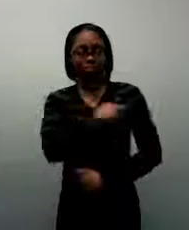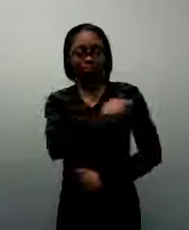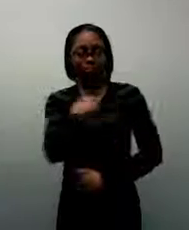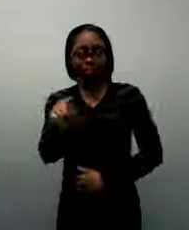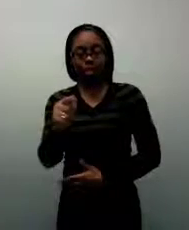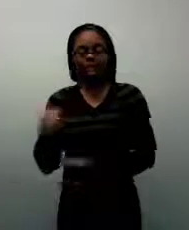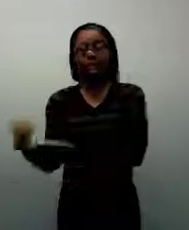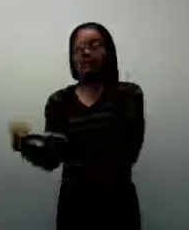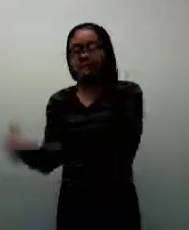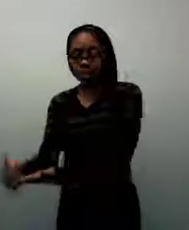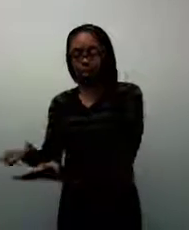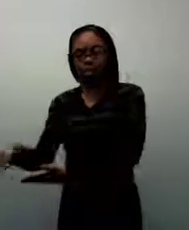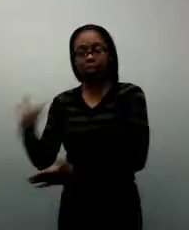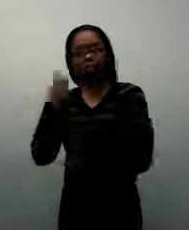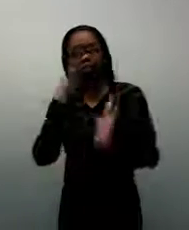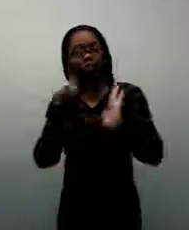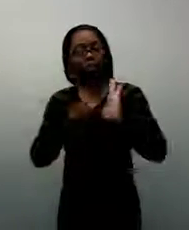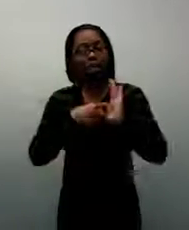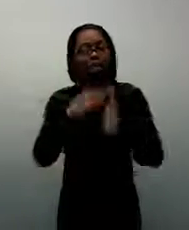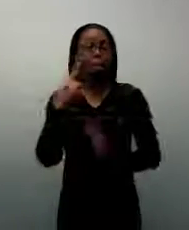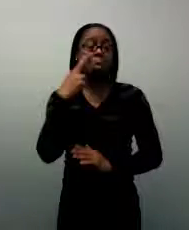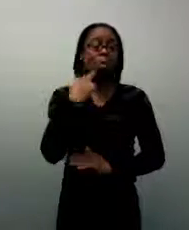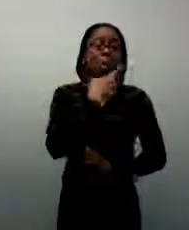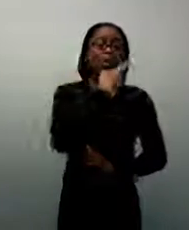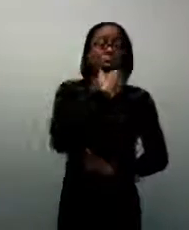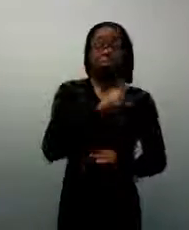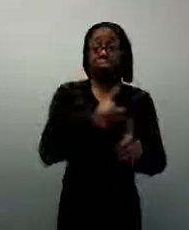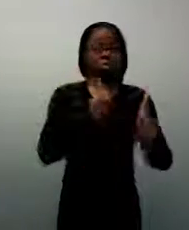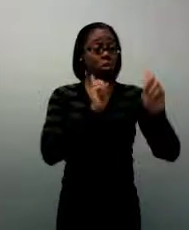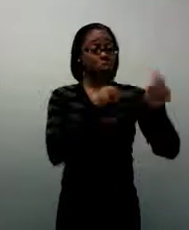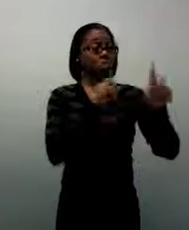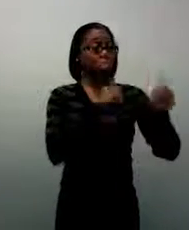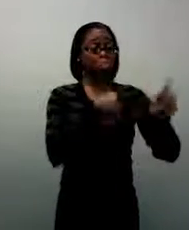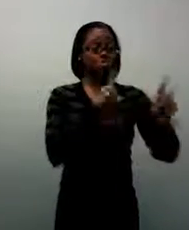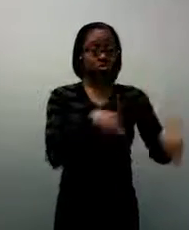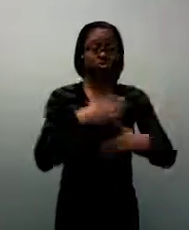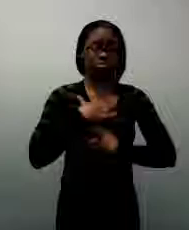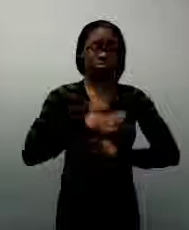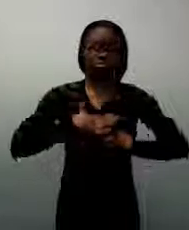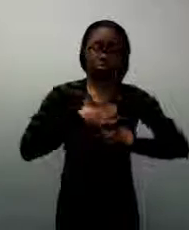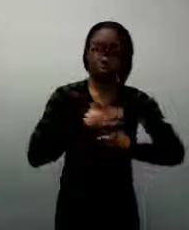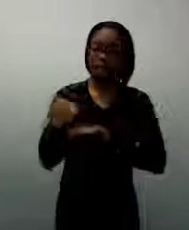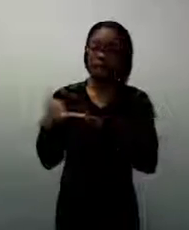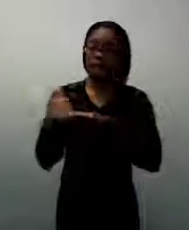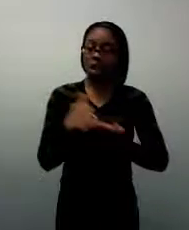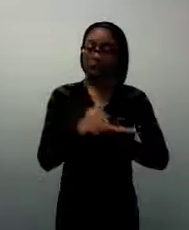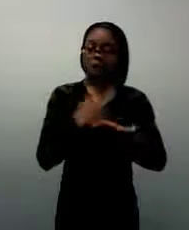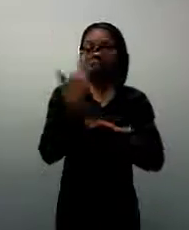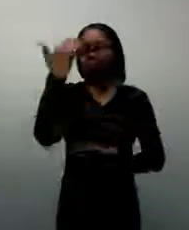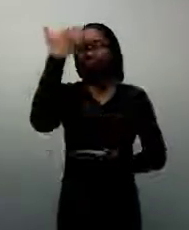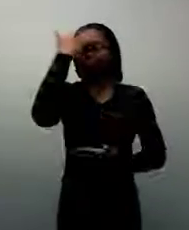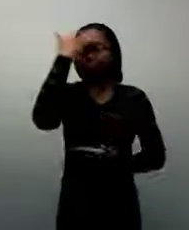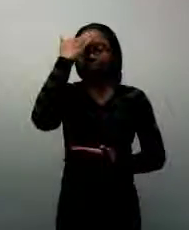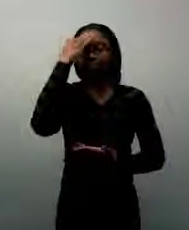a restaurant maybe that you like to go to, you can help them become familiar with the sign and